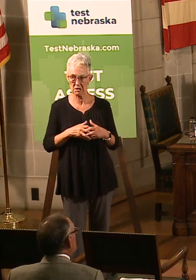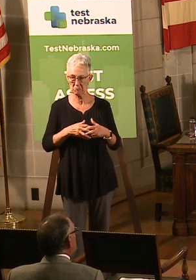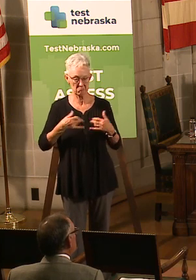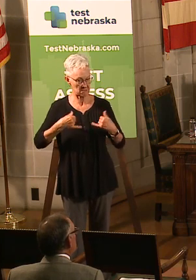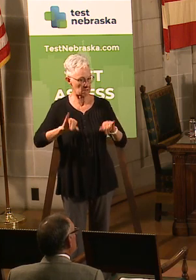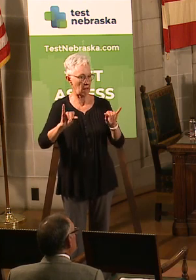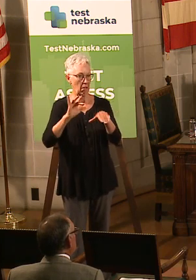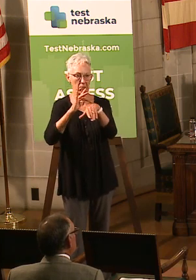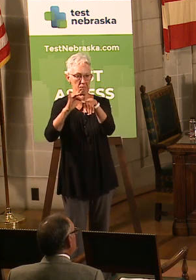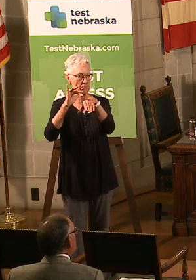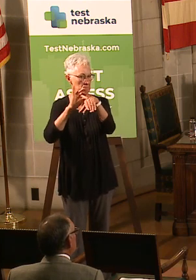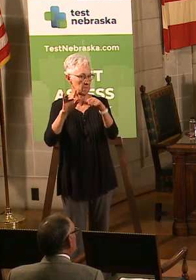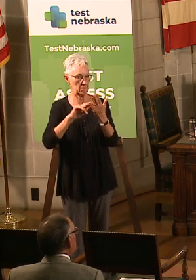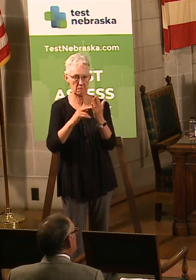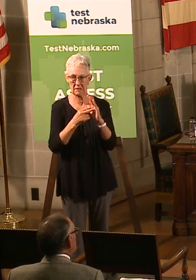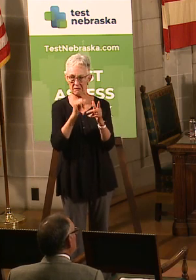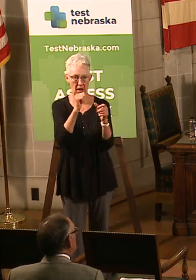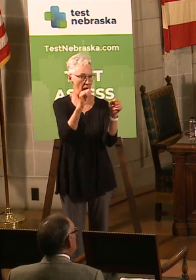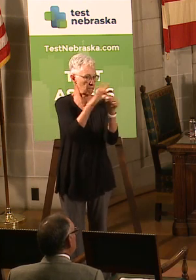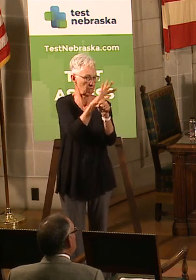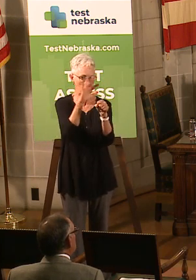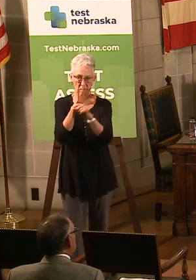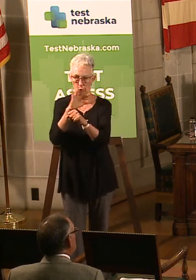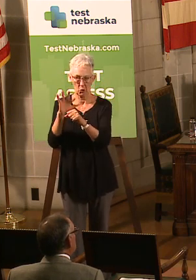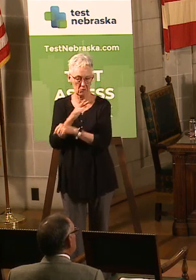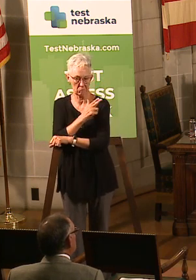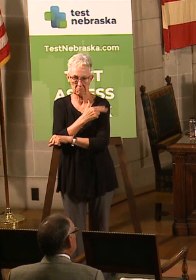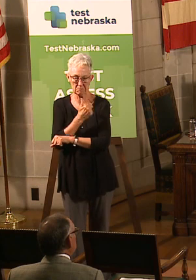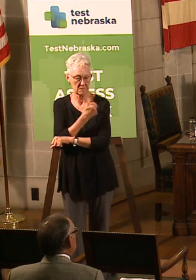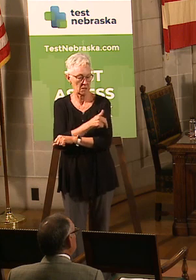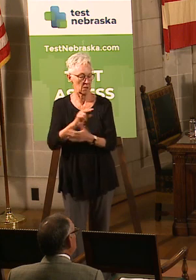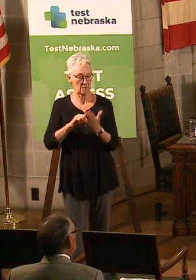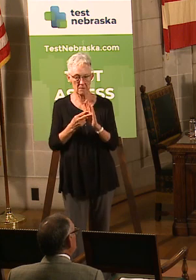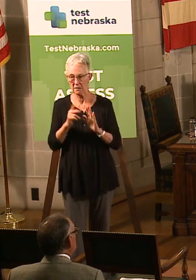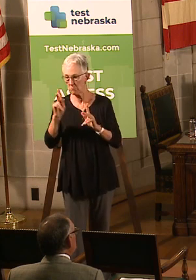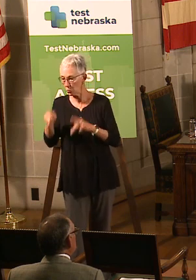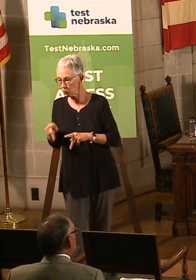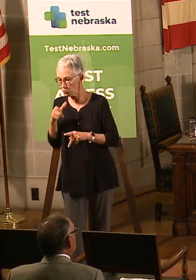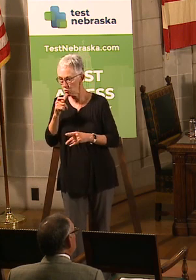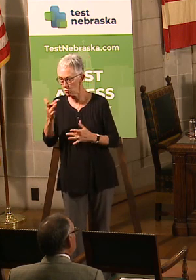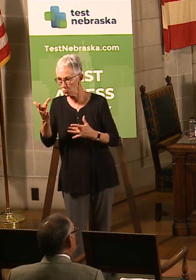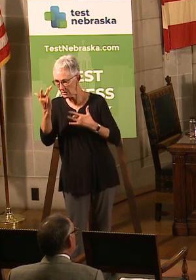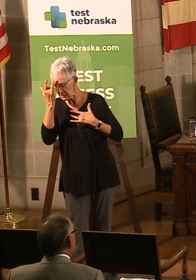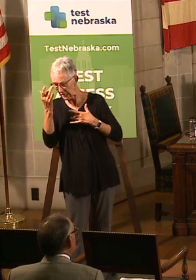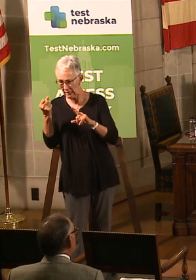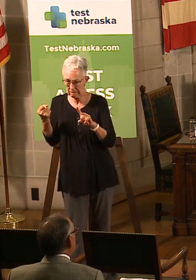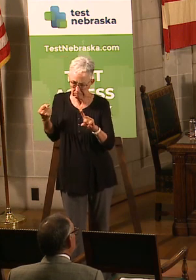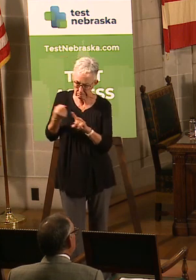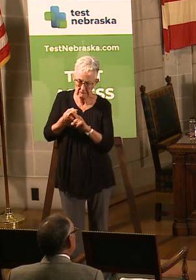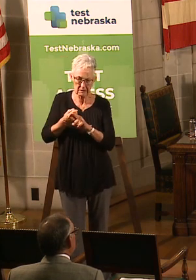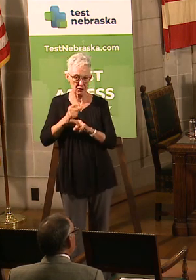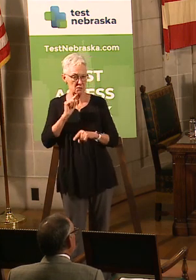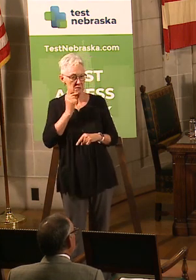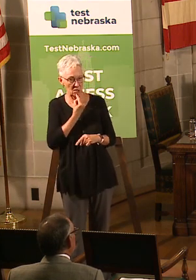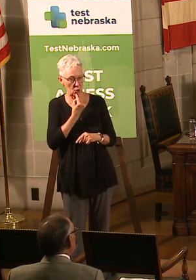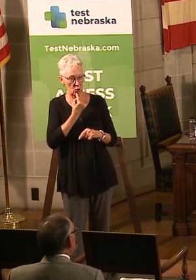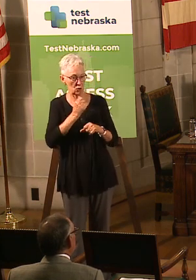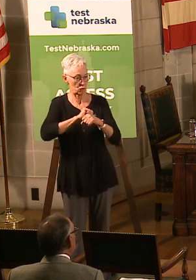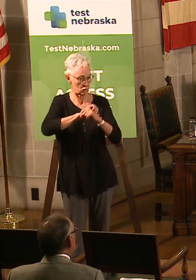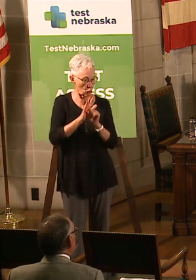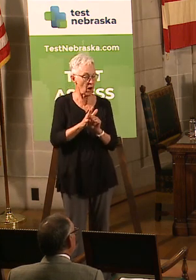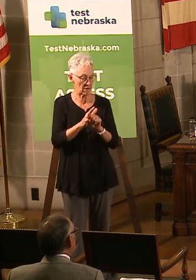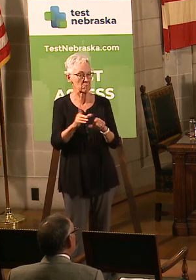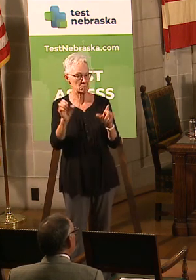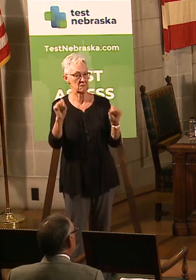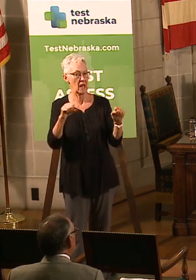provide a hospital bed, an ICU bed, or a ventilator for anybody who has needed it when they needed it. And that's very important. And, of course, we've got our